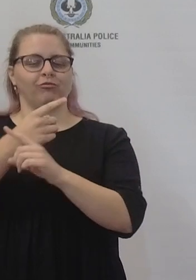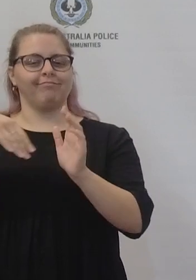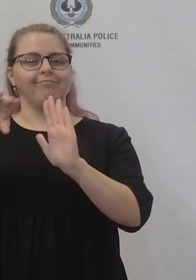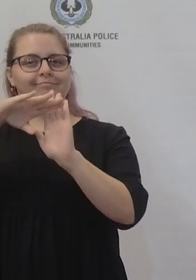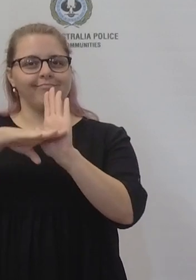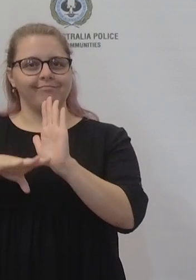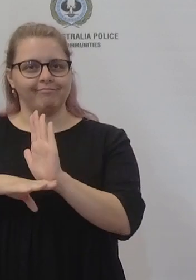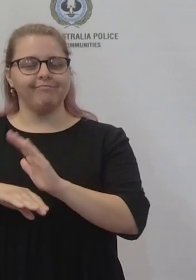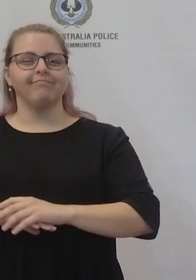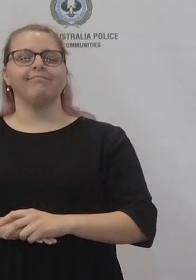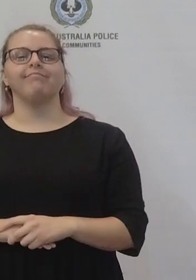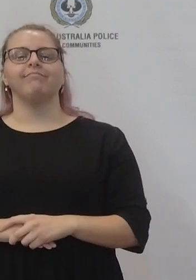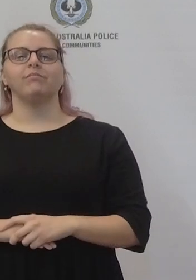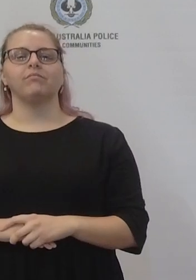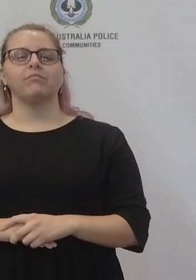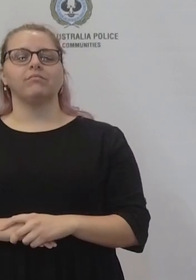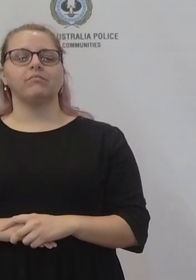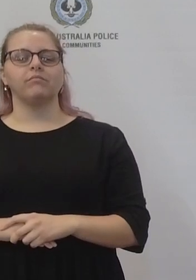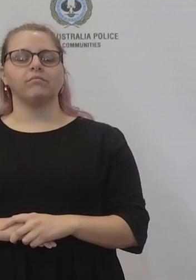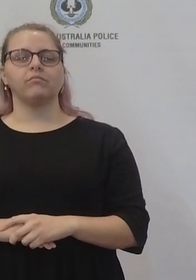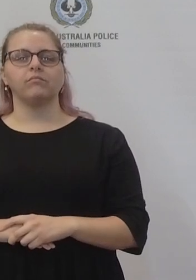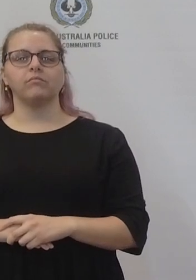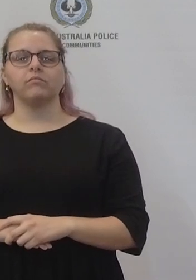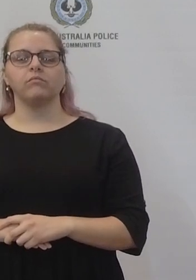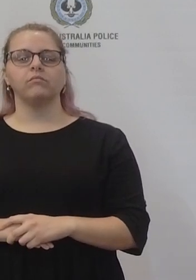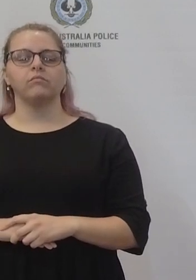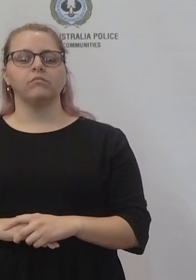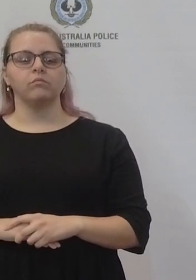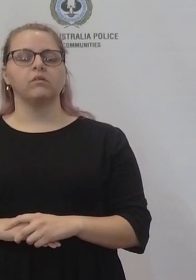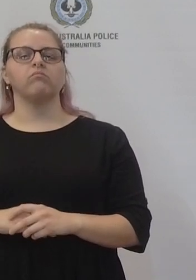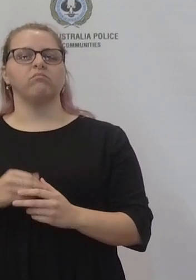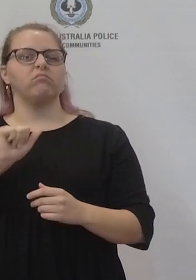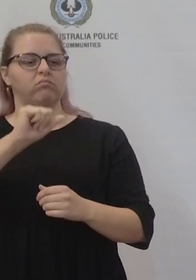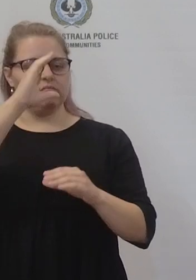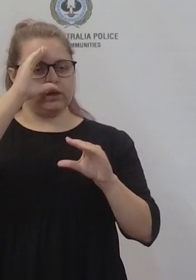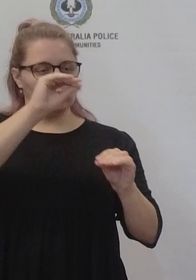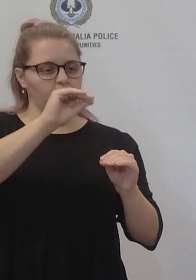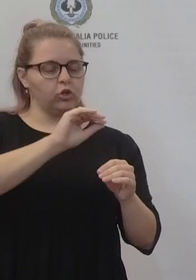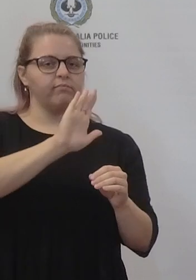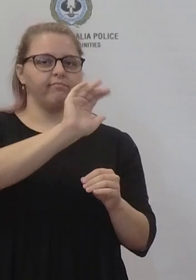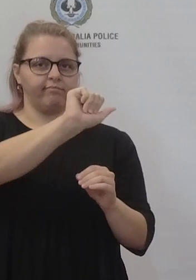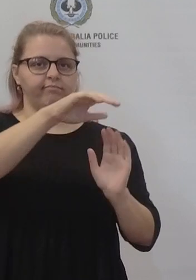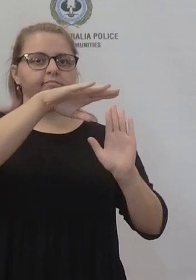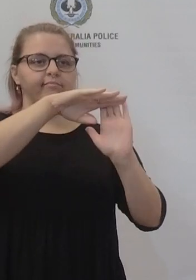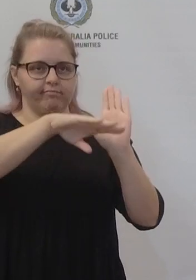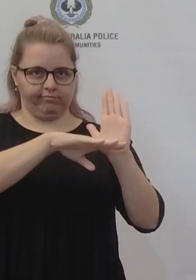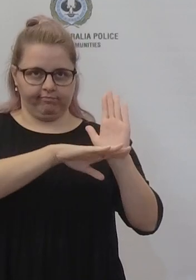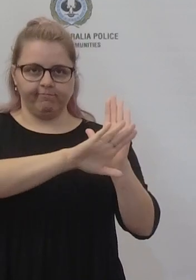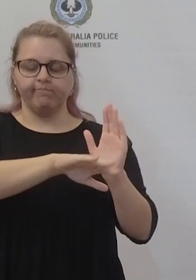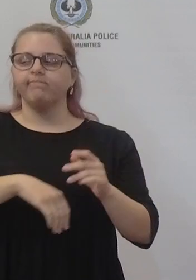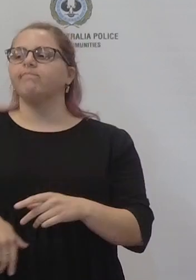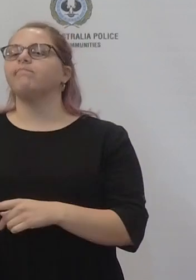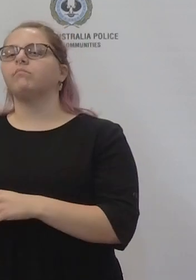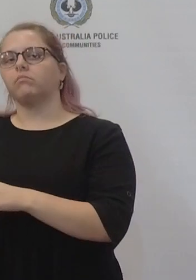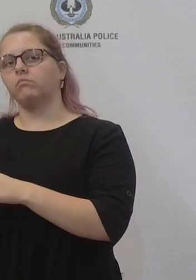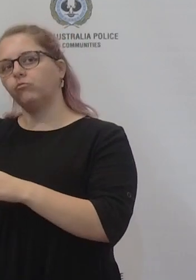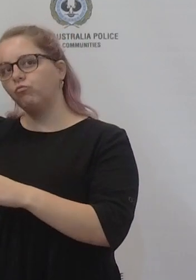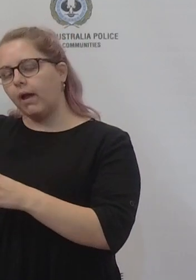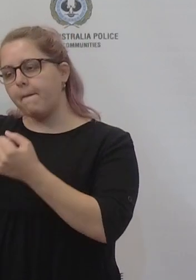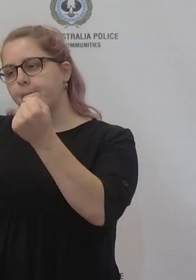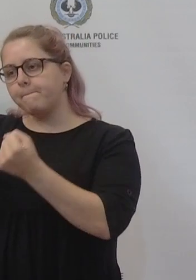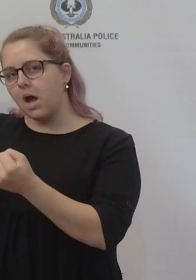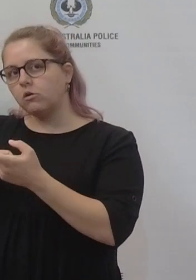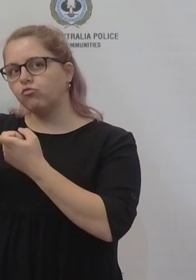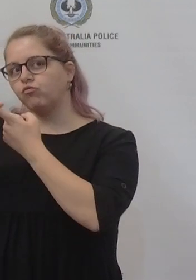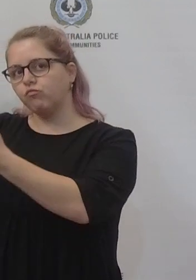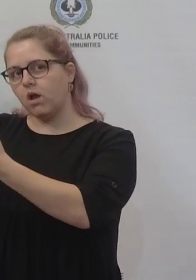by the agencies responsible for those particular sectors. Rick is here to talk about what the future